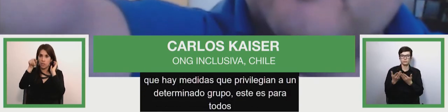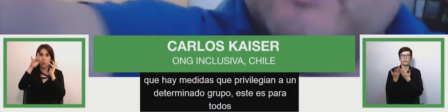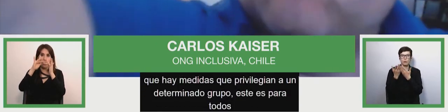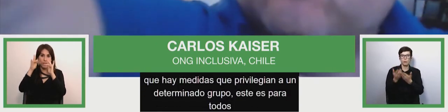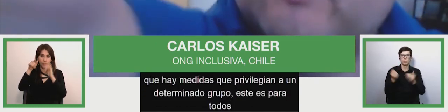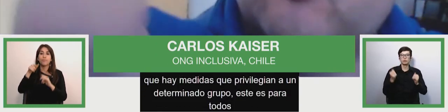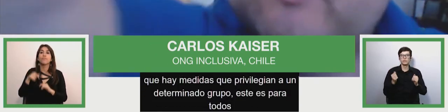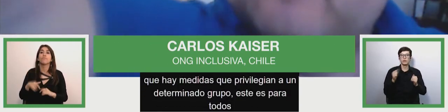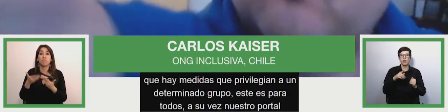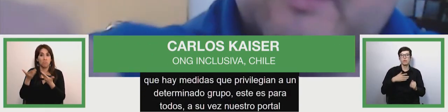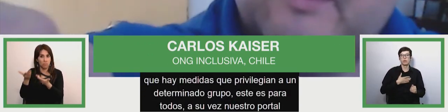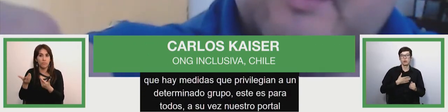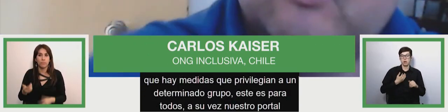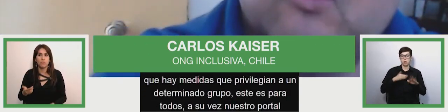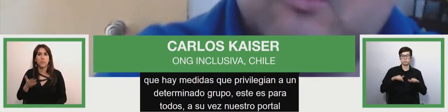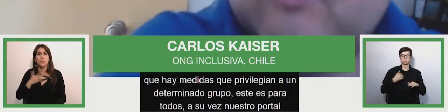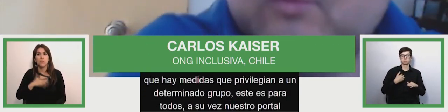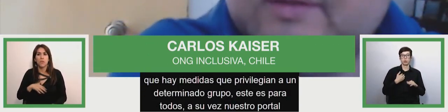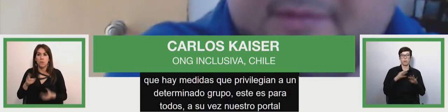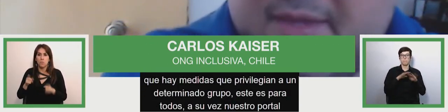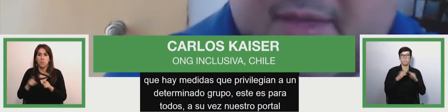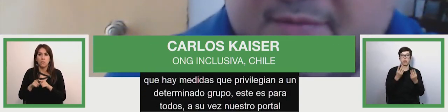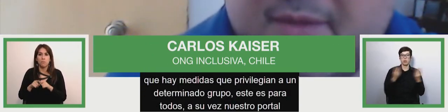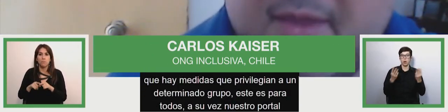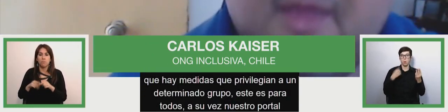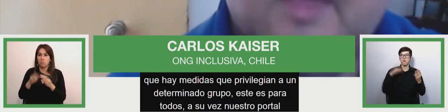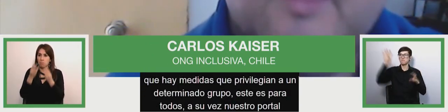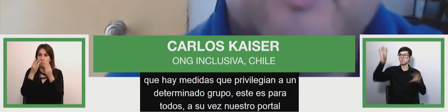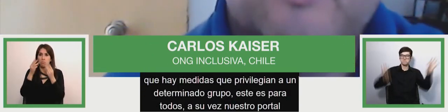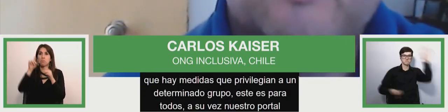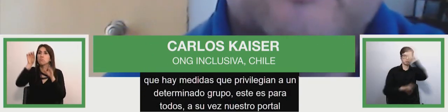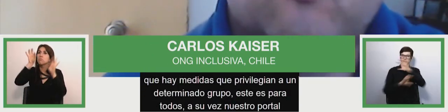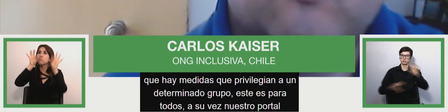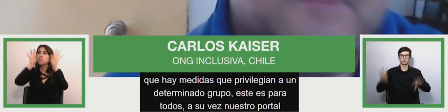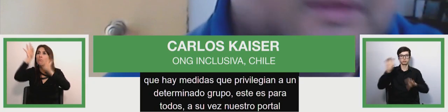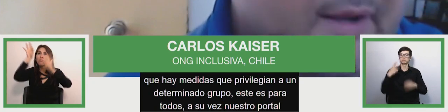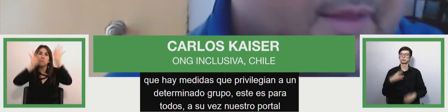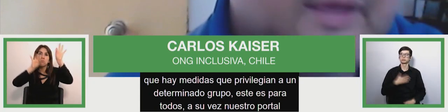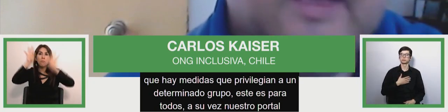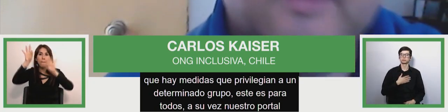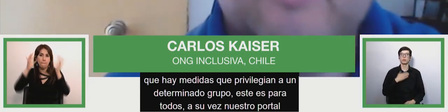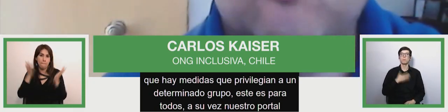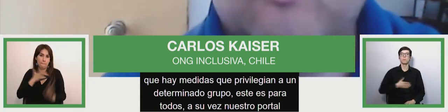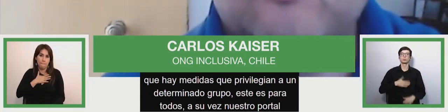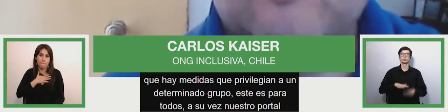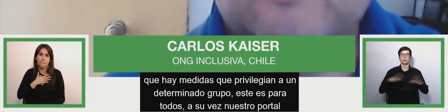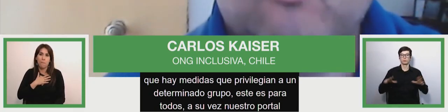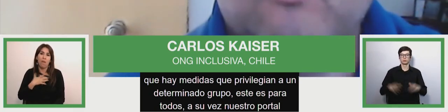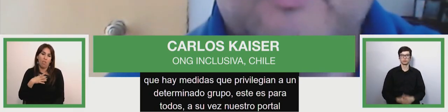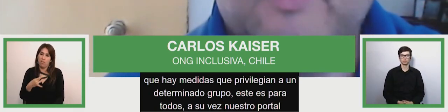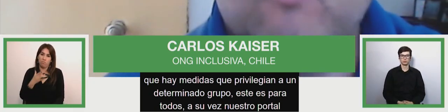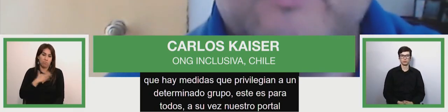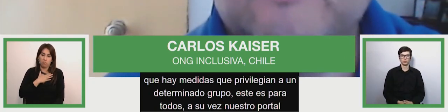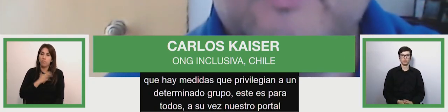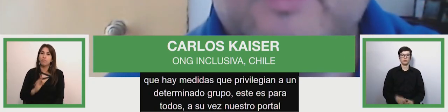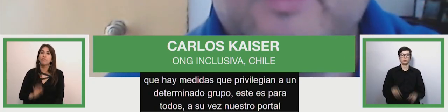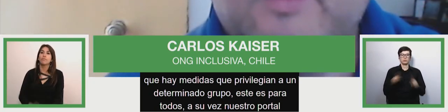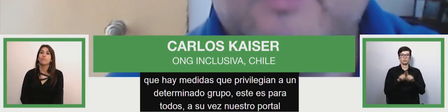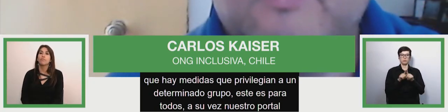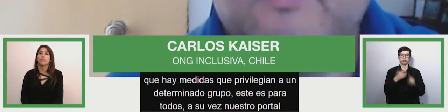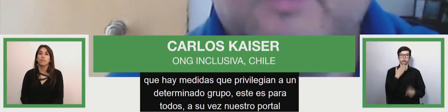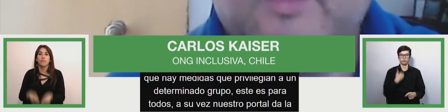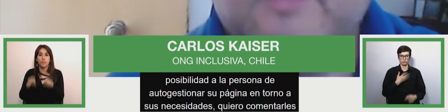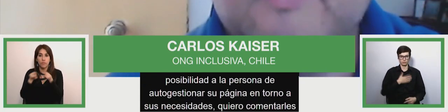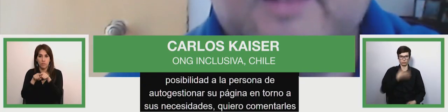accessibility because we know that certain aspects privilege some groups but maybe not others so our portal